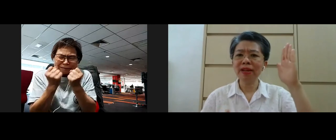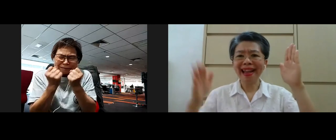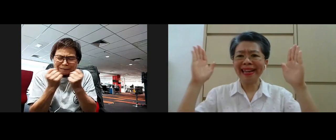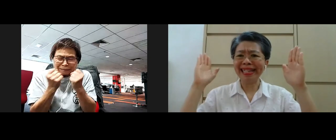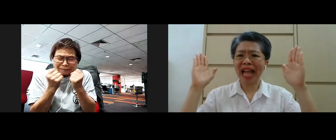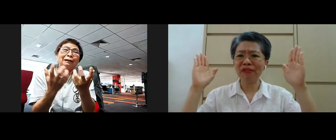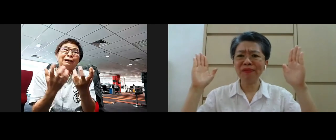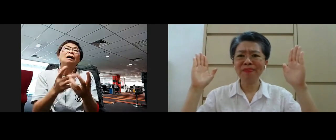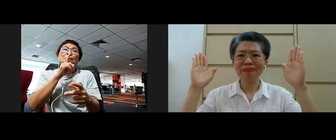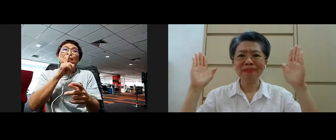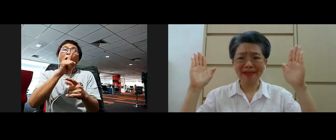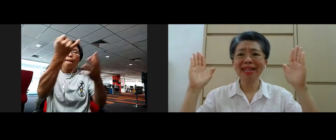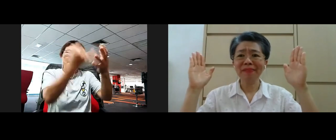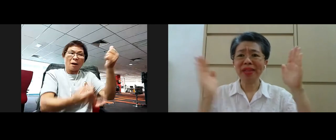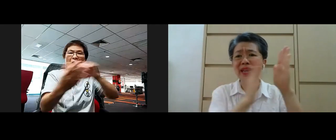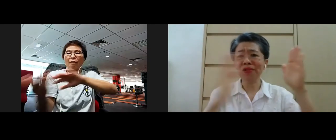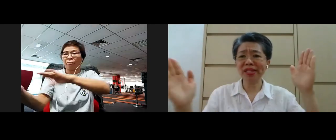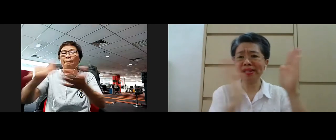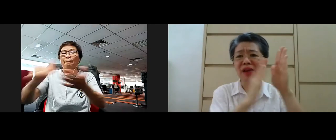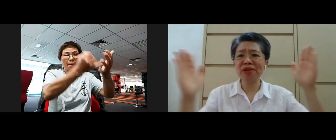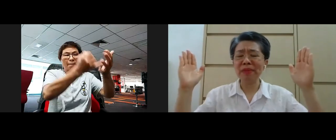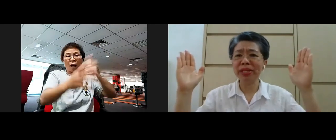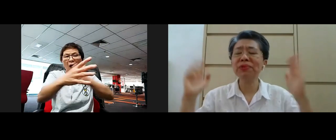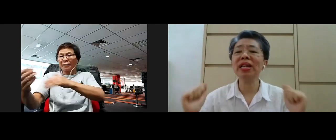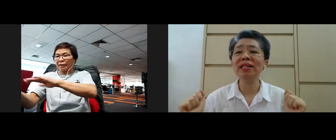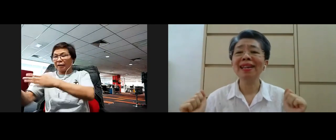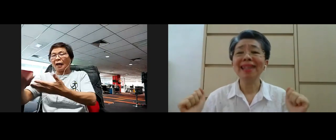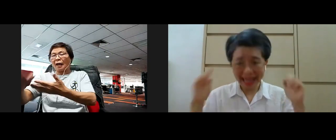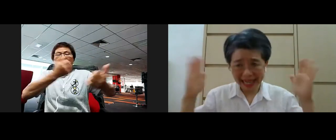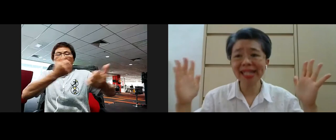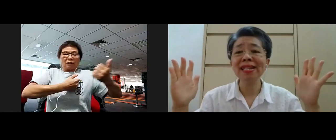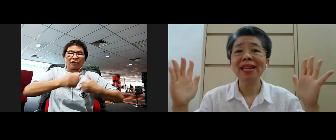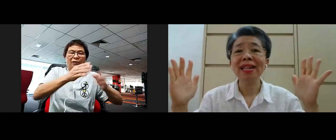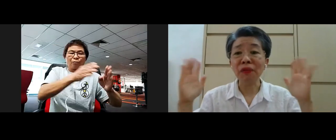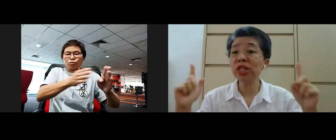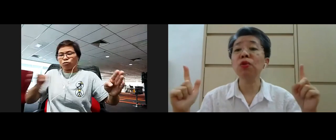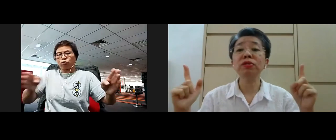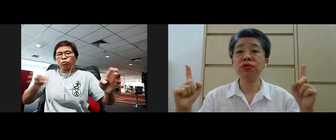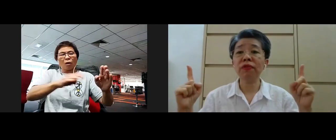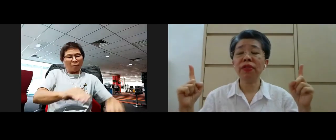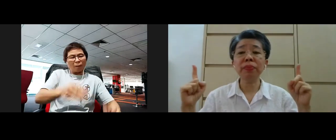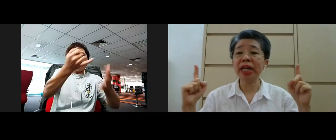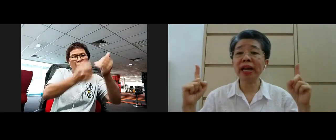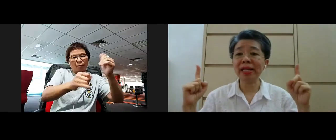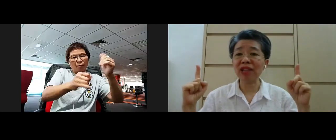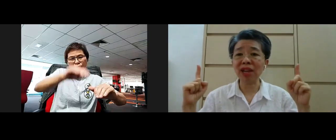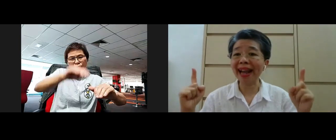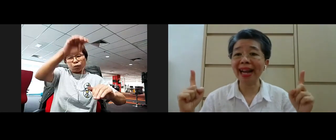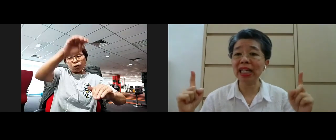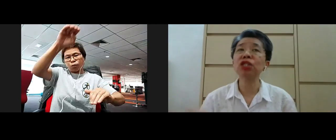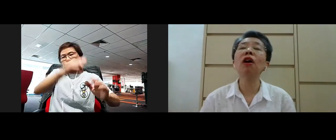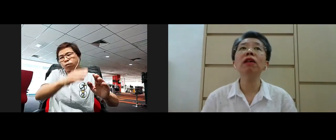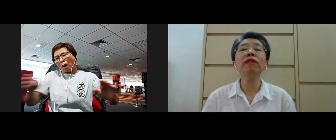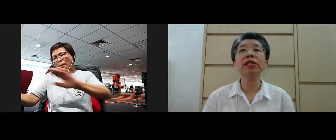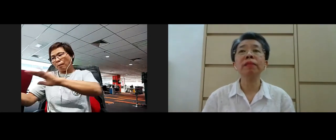birth and death right and of course the suffering in between it is the first noble truth that Buddha has actually